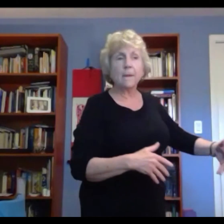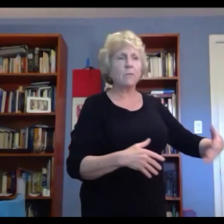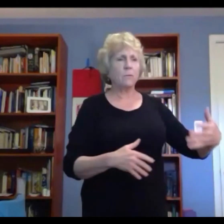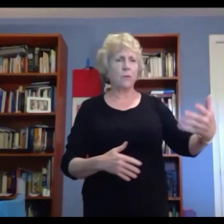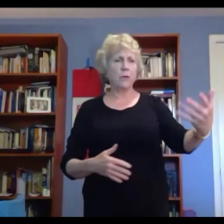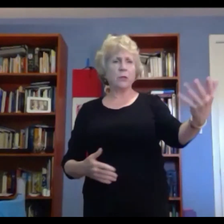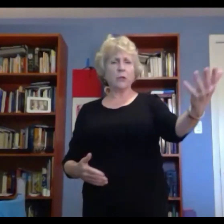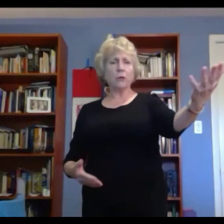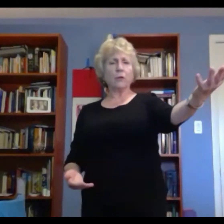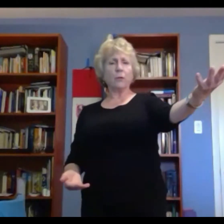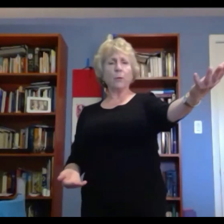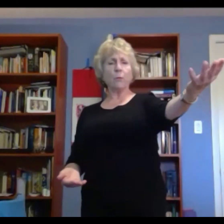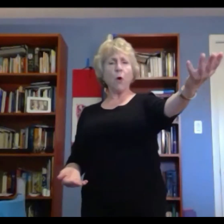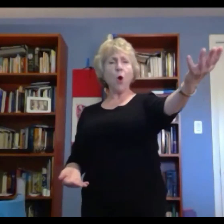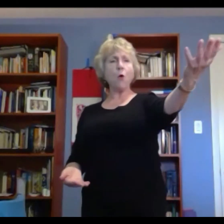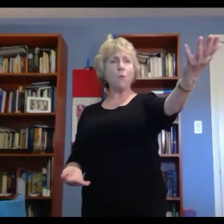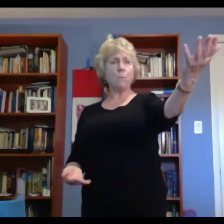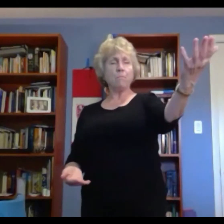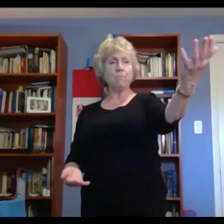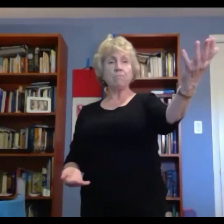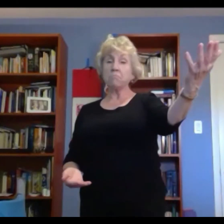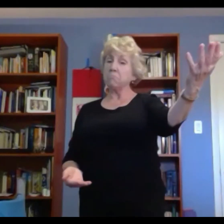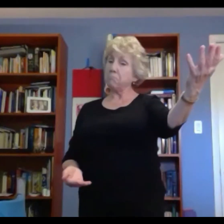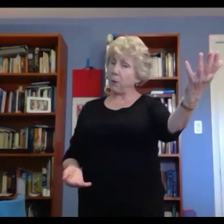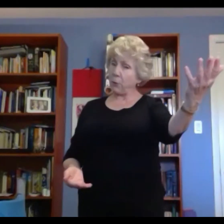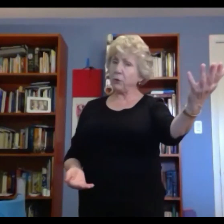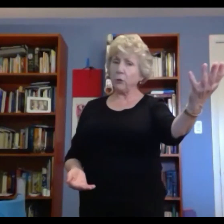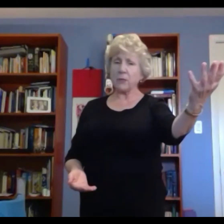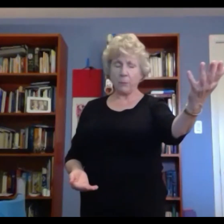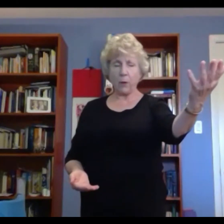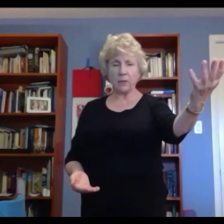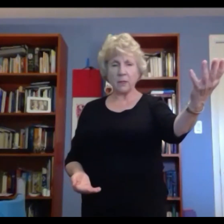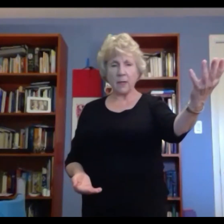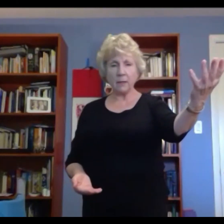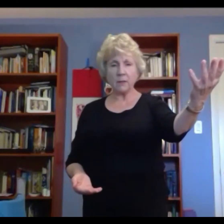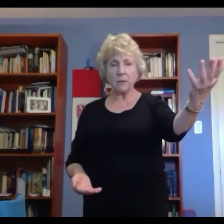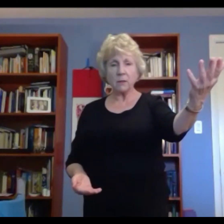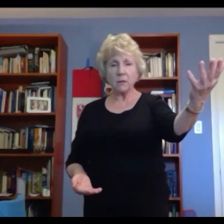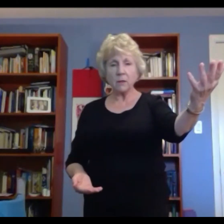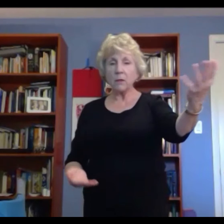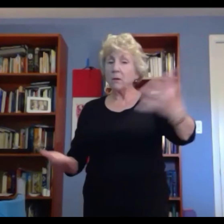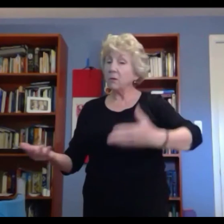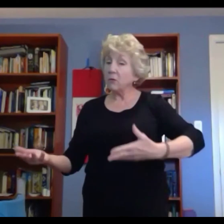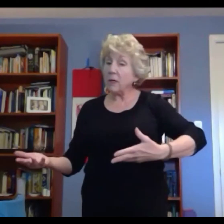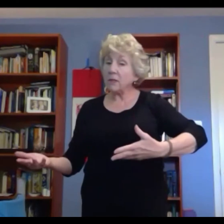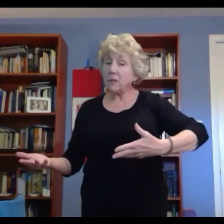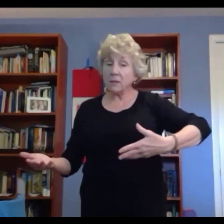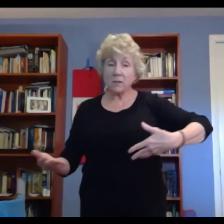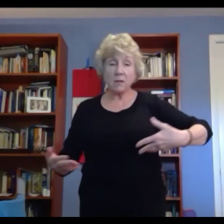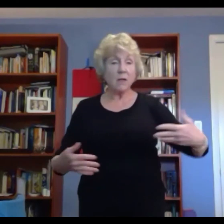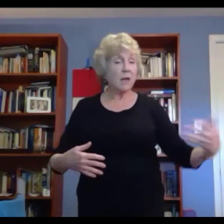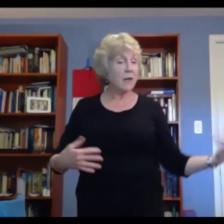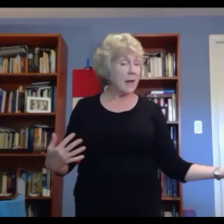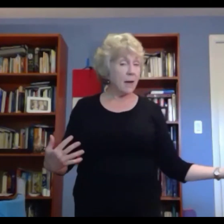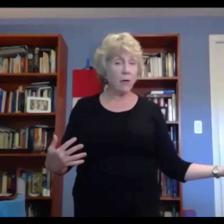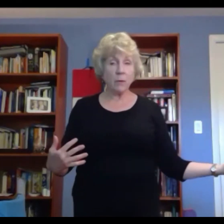Visitors from Rome, both Jews and proselytes, Cretans, and Arabs,